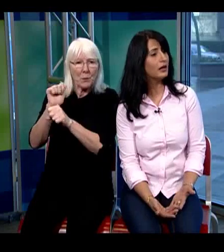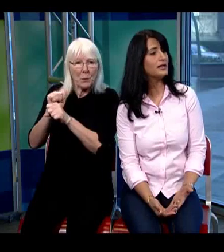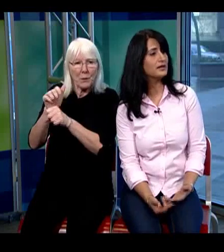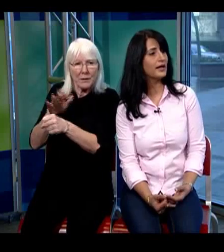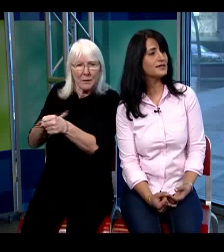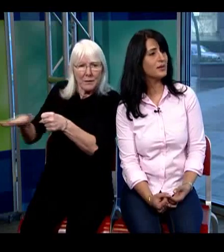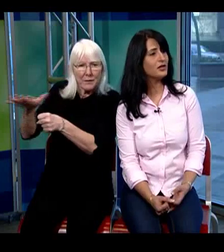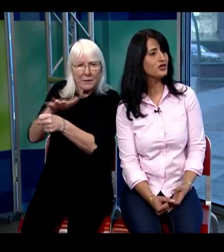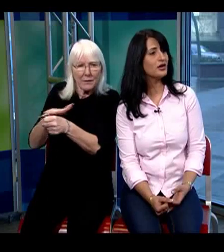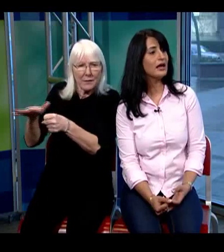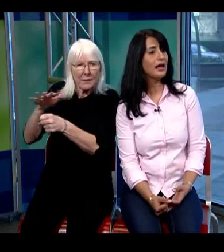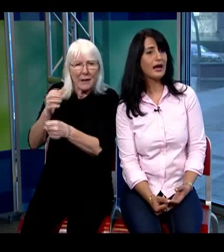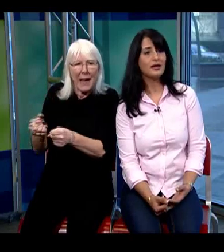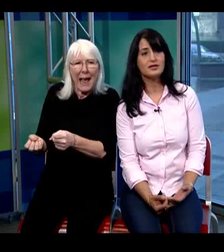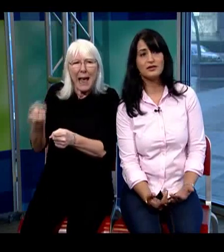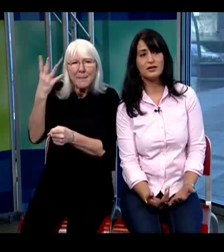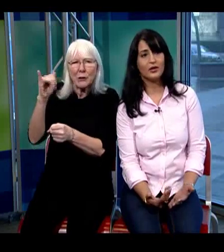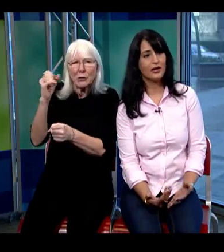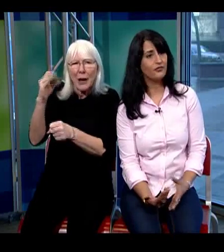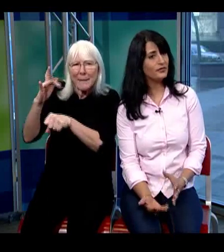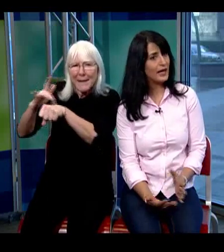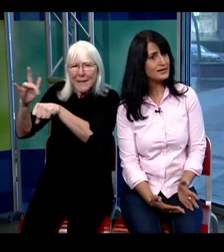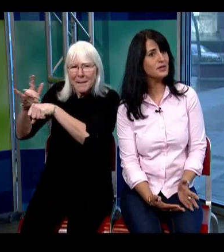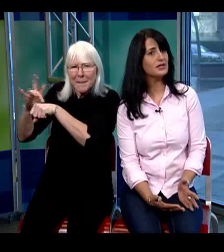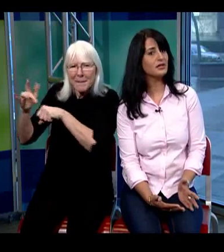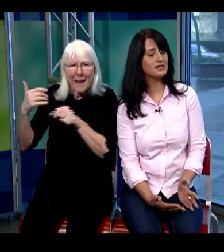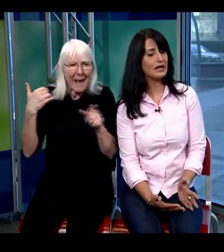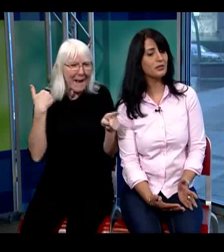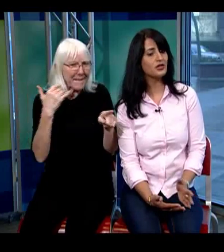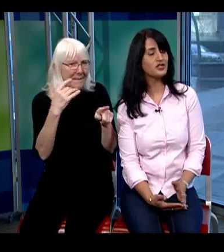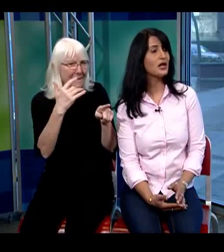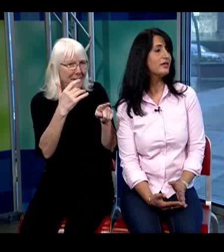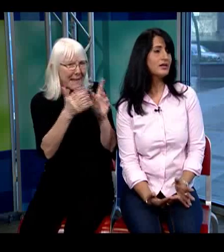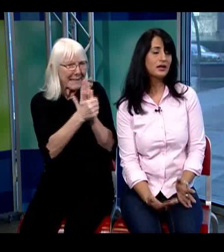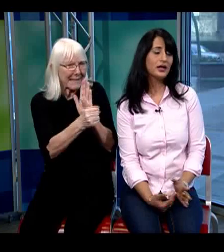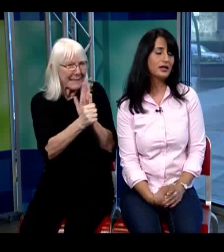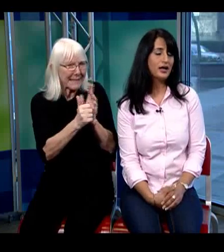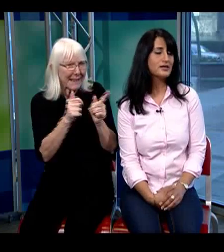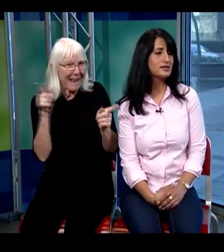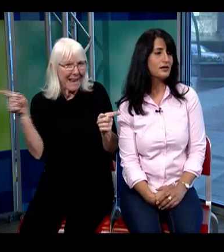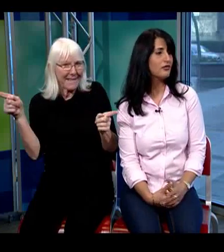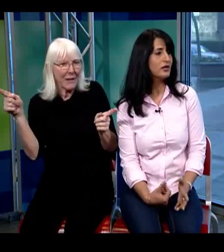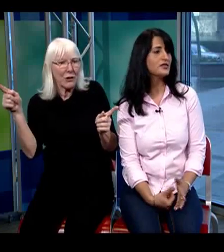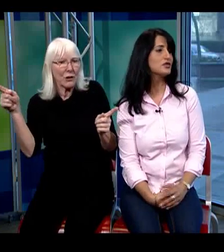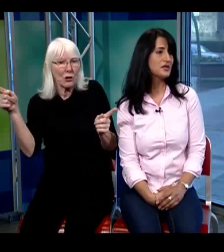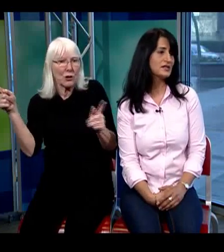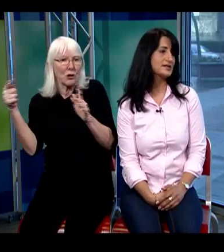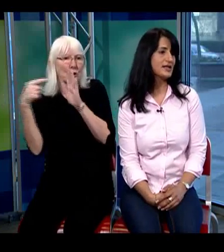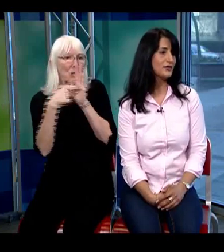client and the case manager and if that's been established then the client has every reason to be successful